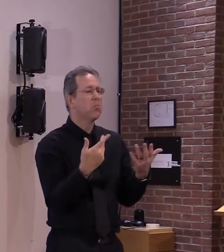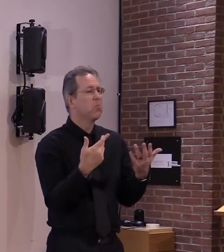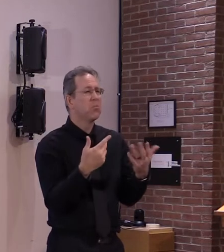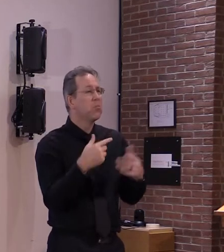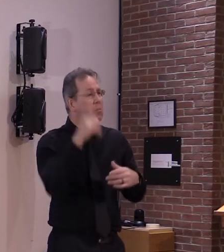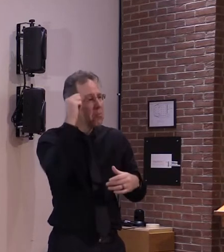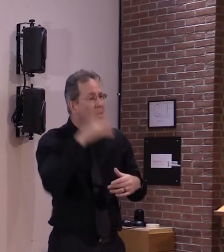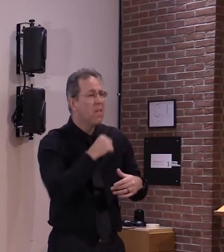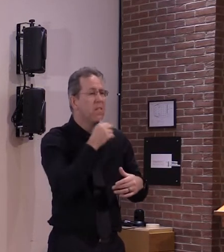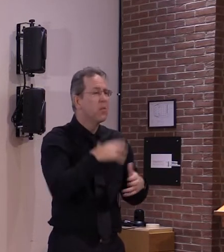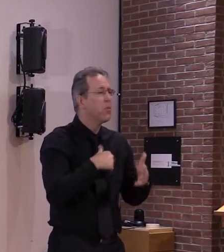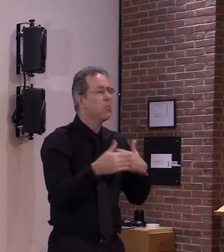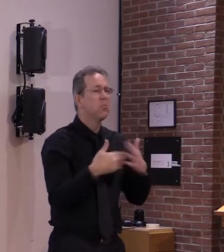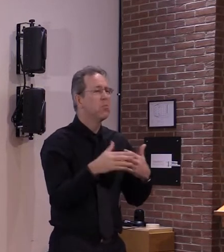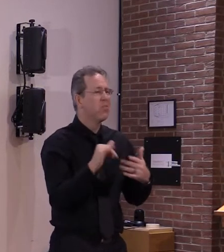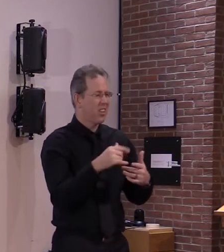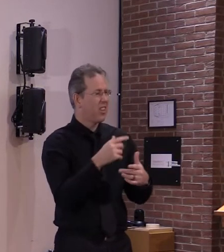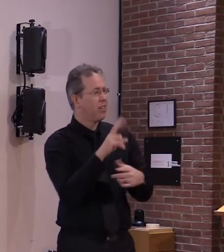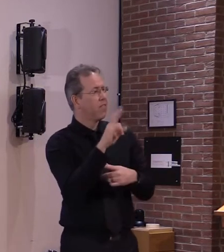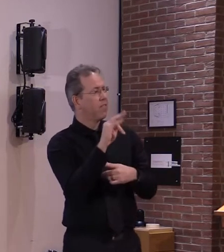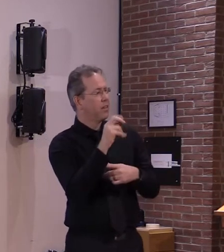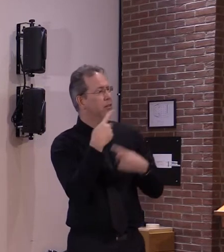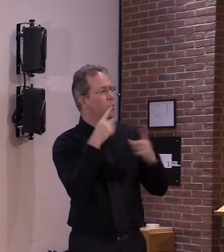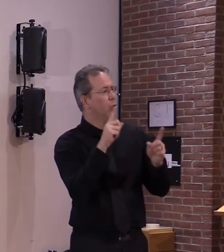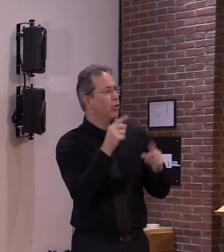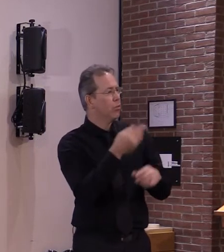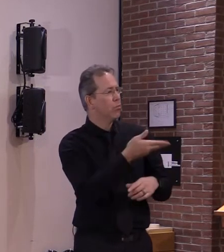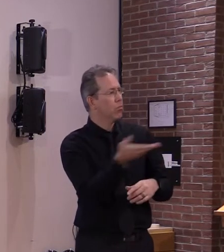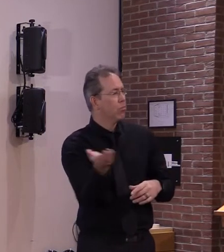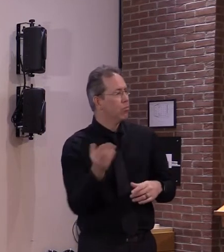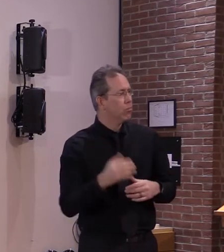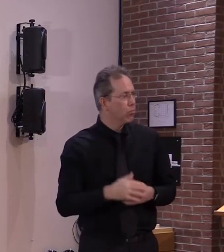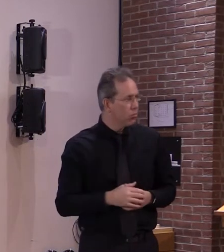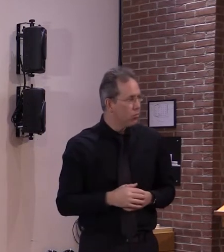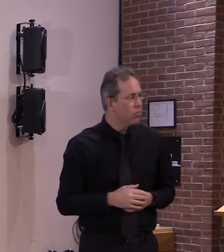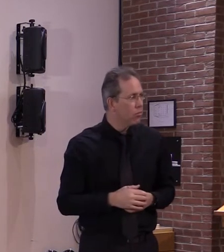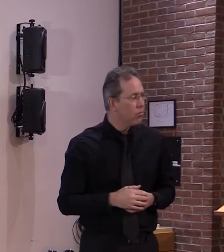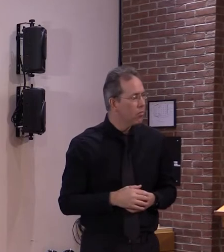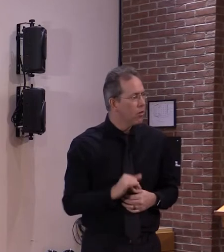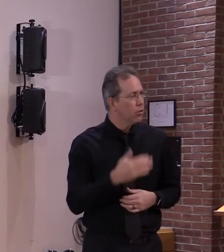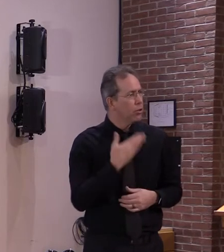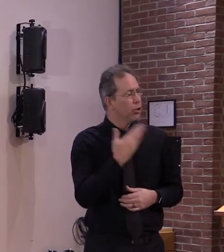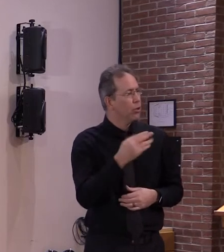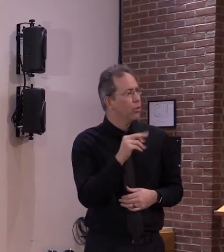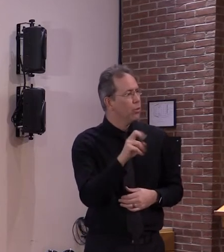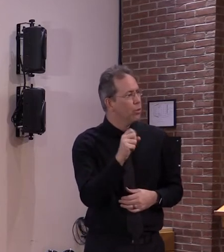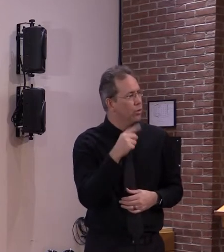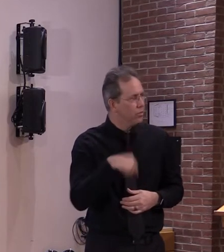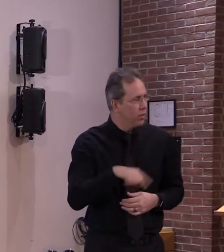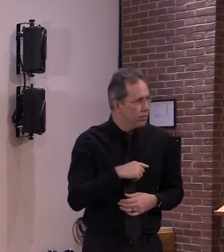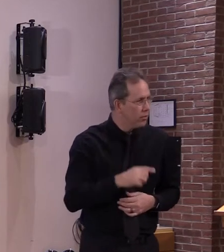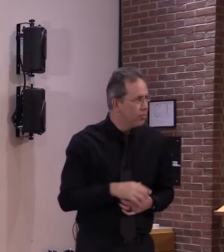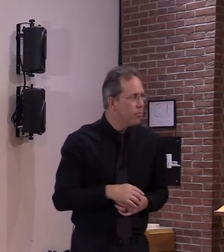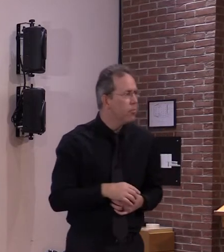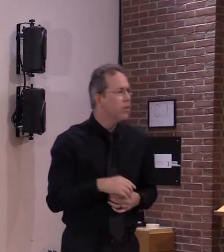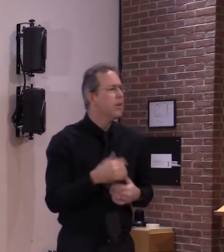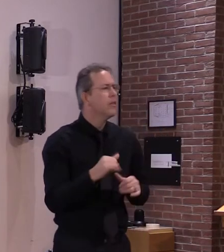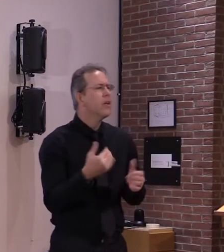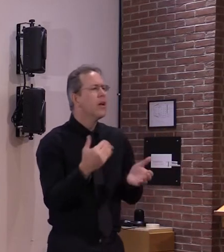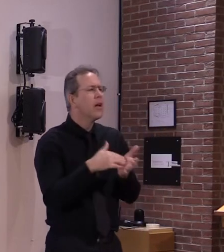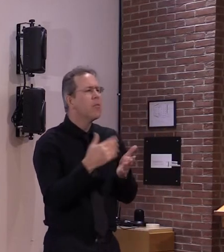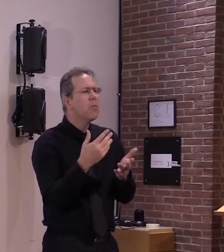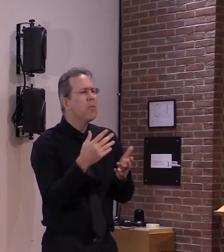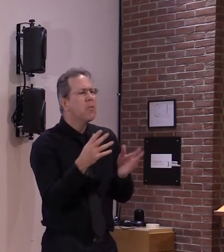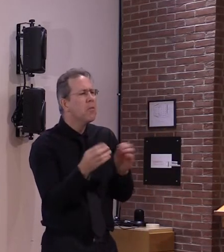encouraging obviously with 40 000 people in a study you can't look for every factor that you're interested